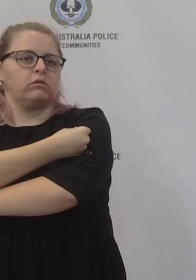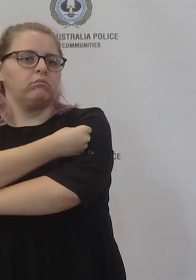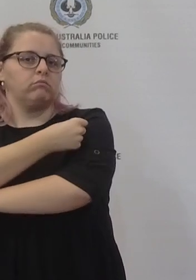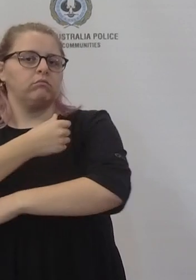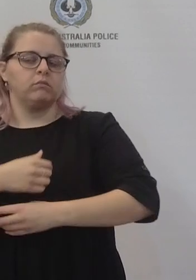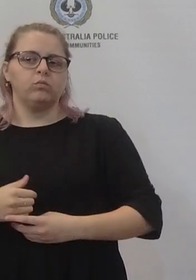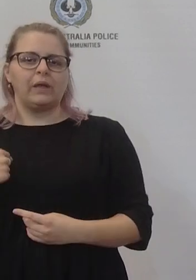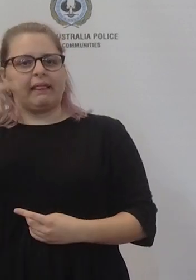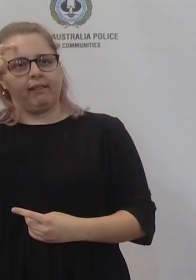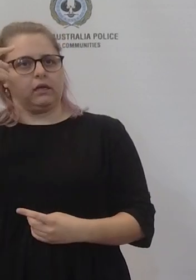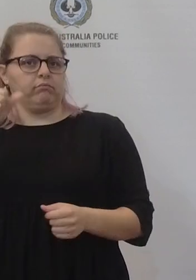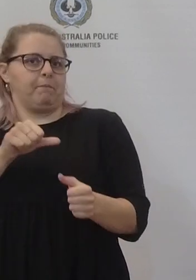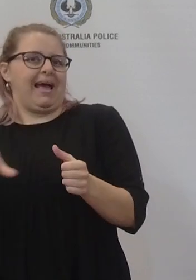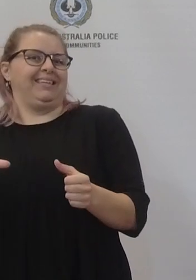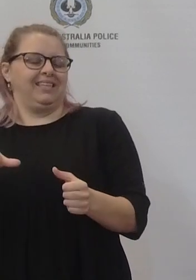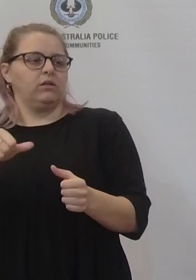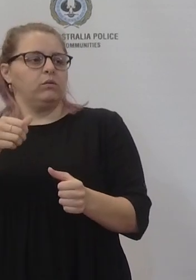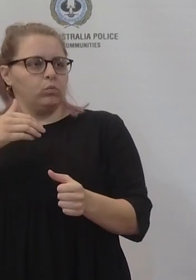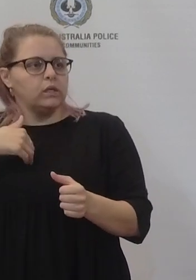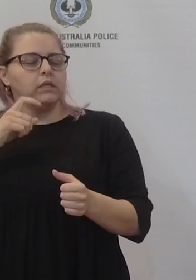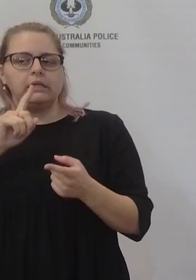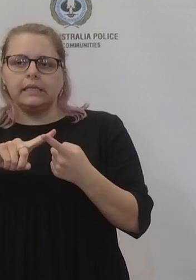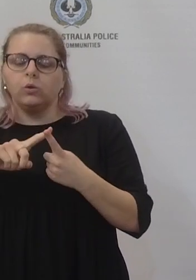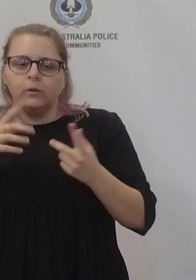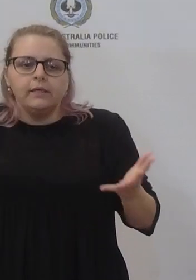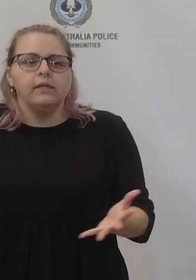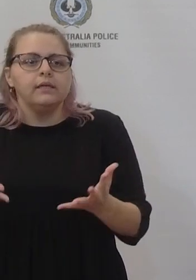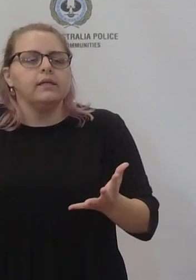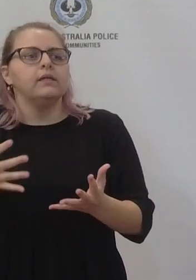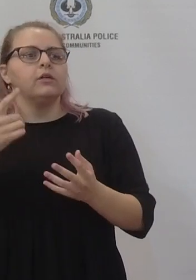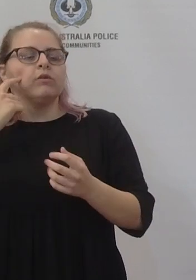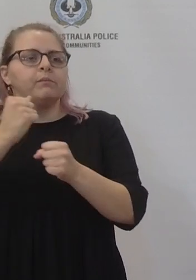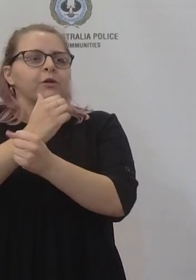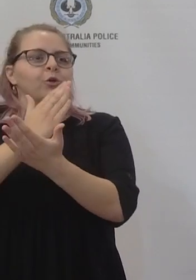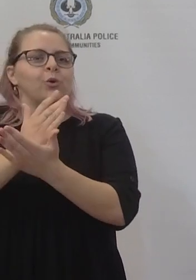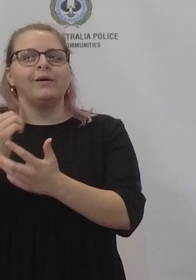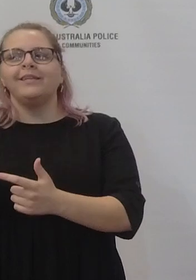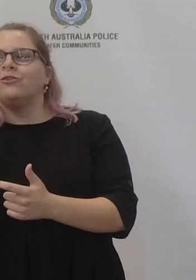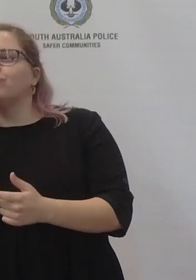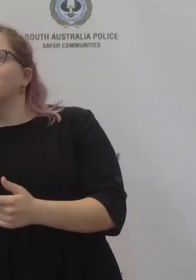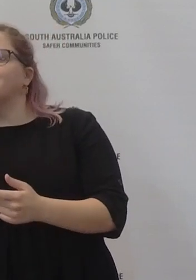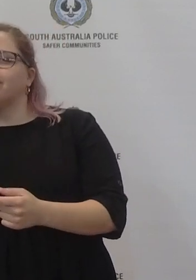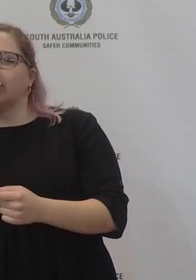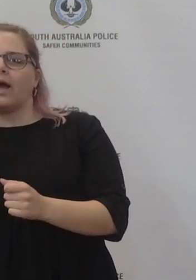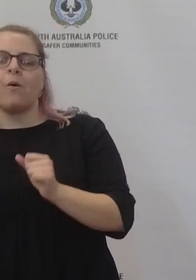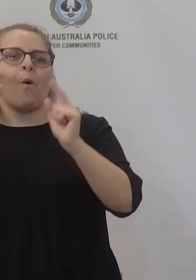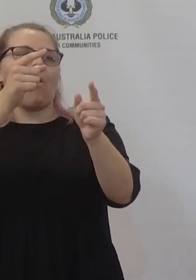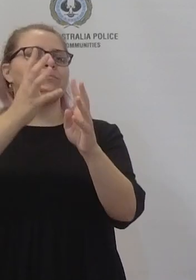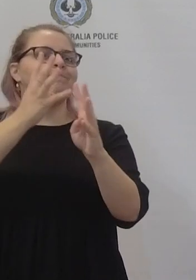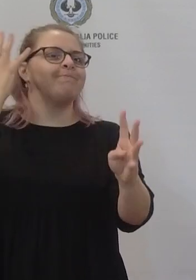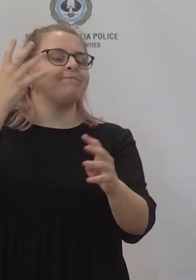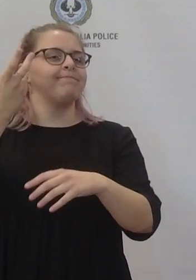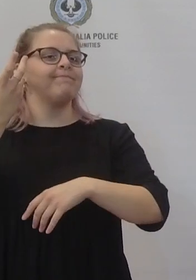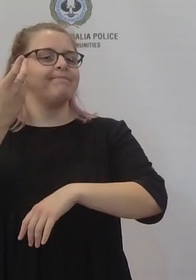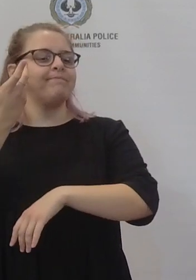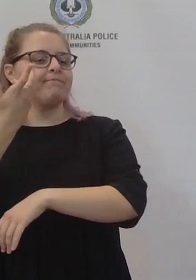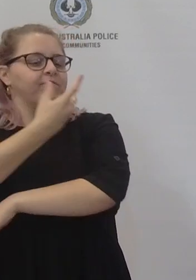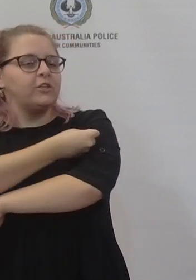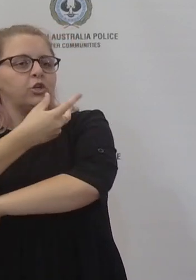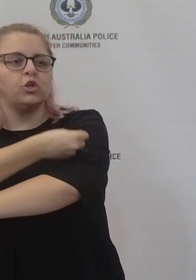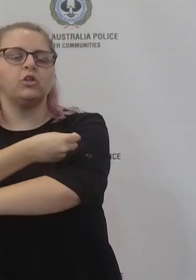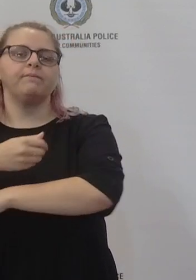possible to make sure that vaccination is available, easy to get, without